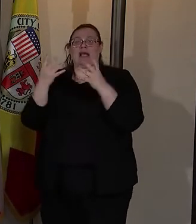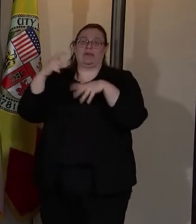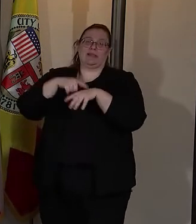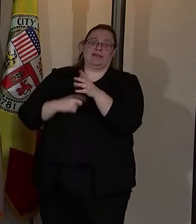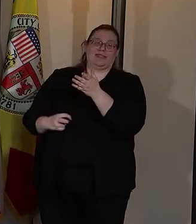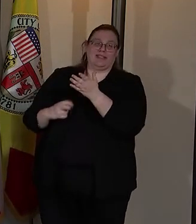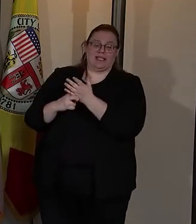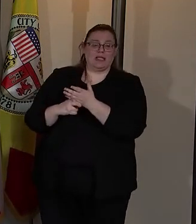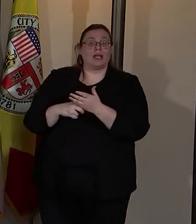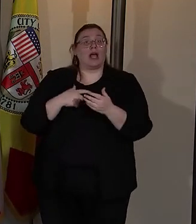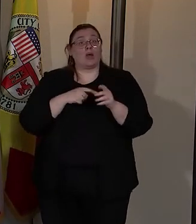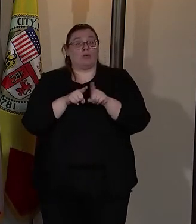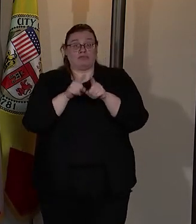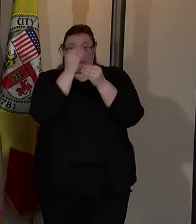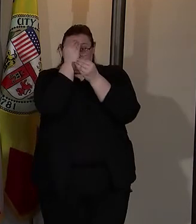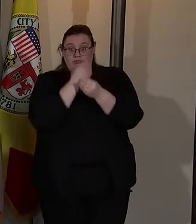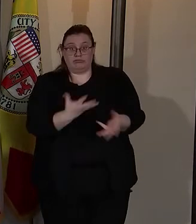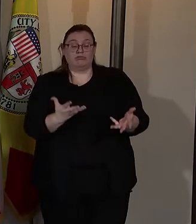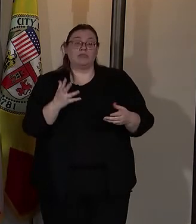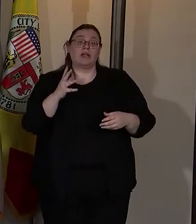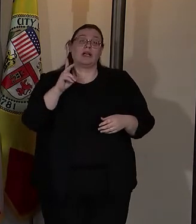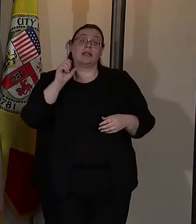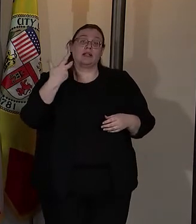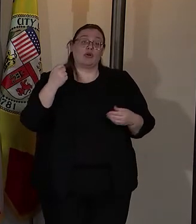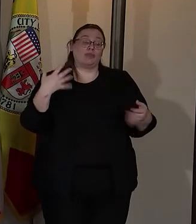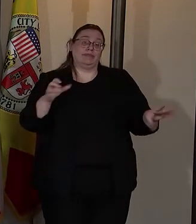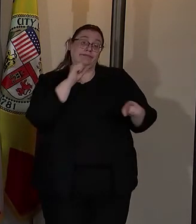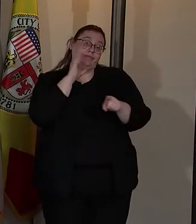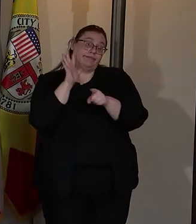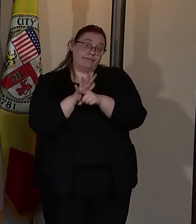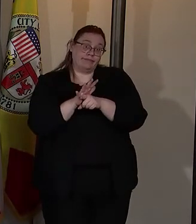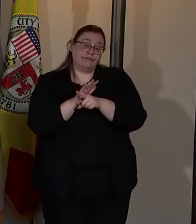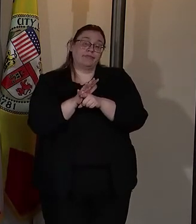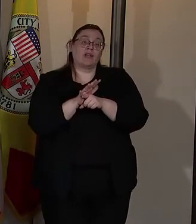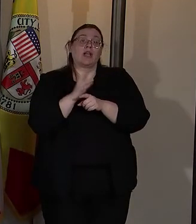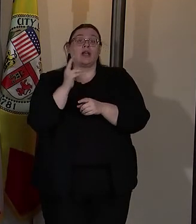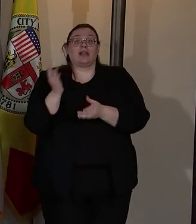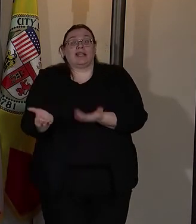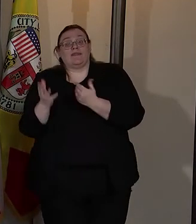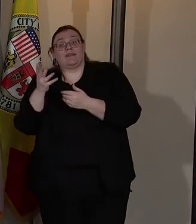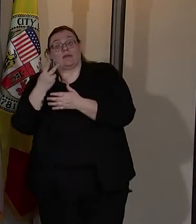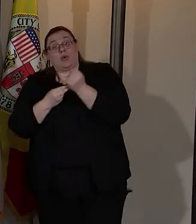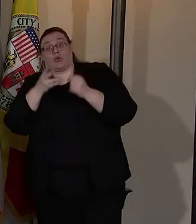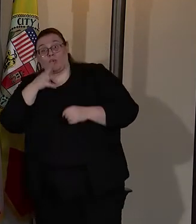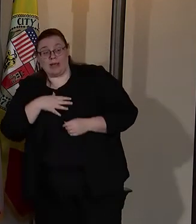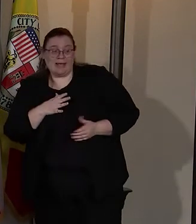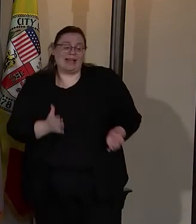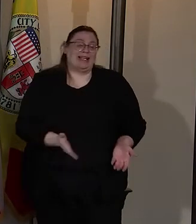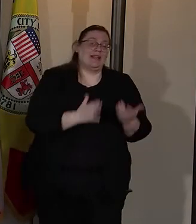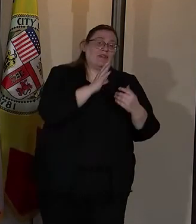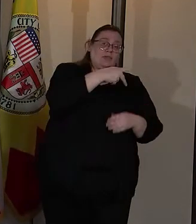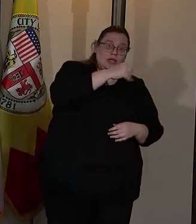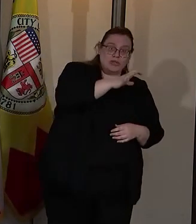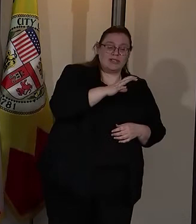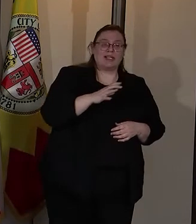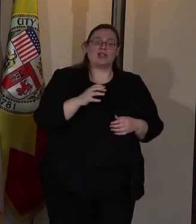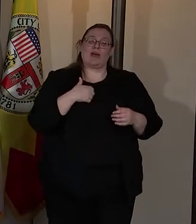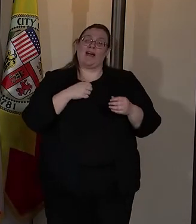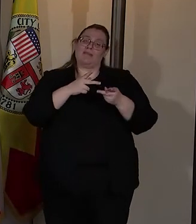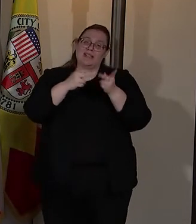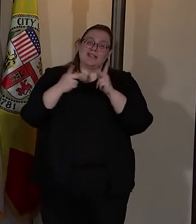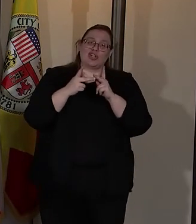also want this appointment to send a clear message that the department is committed to uplifting both women and people of color for positions of influence.